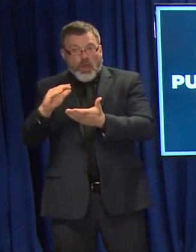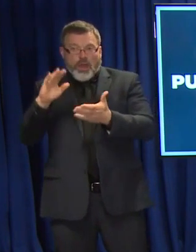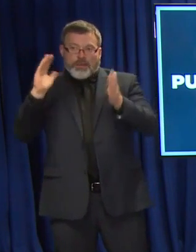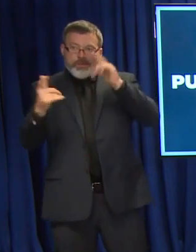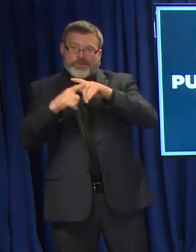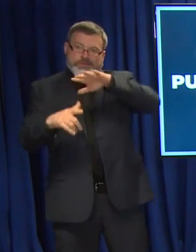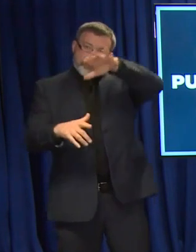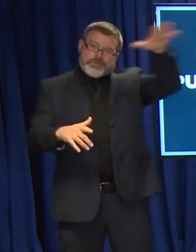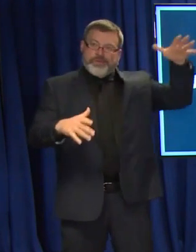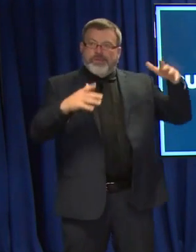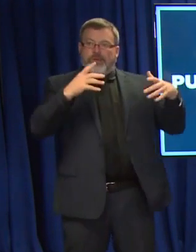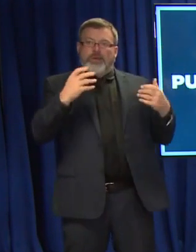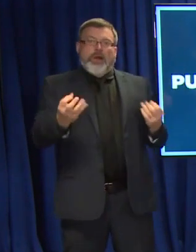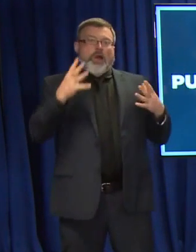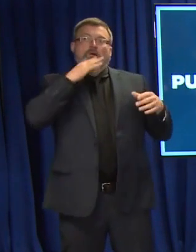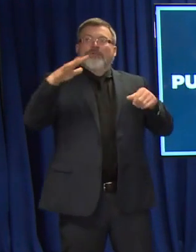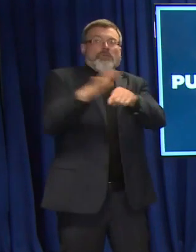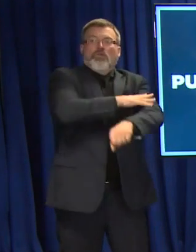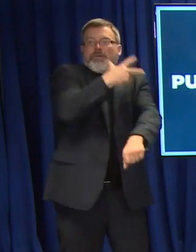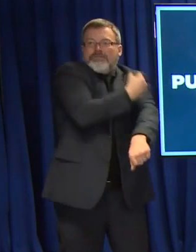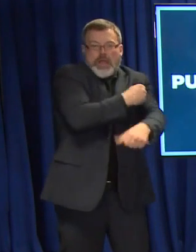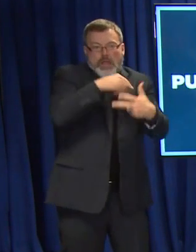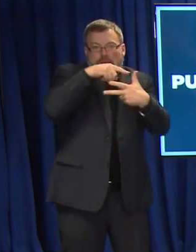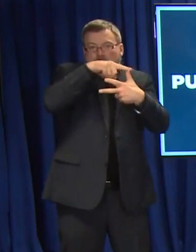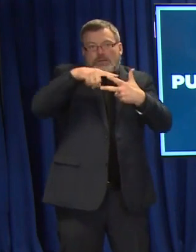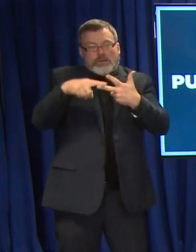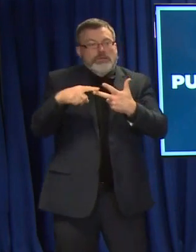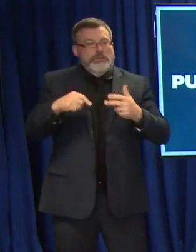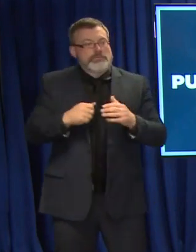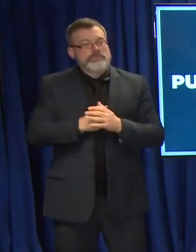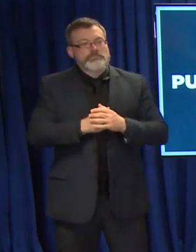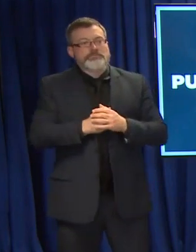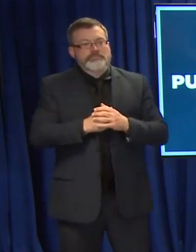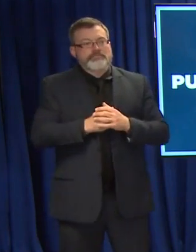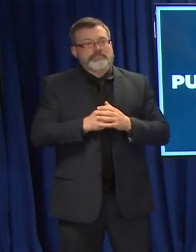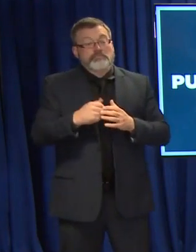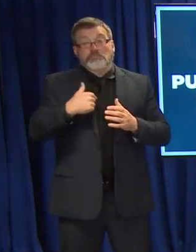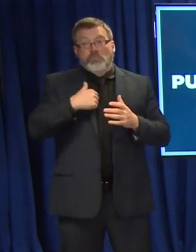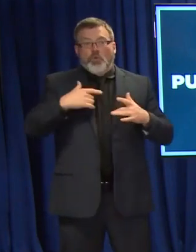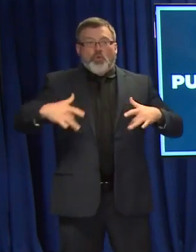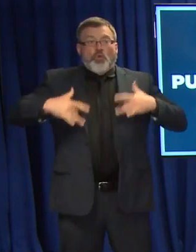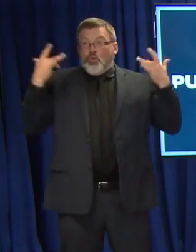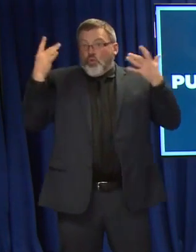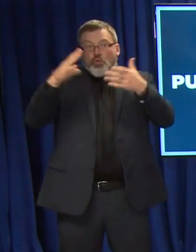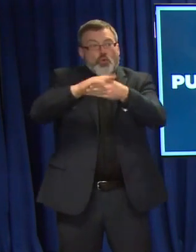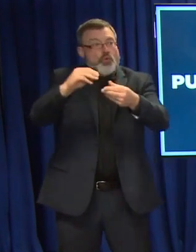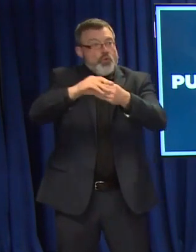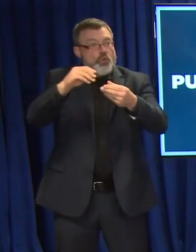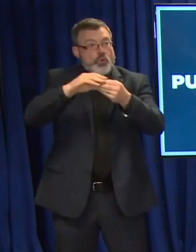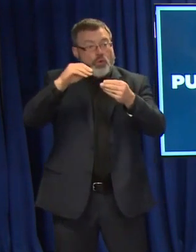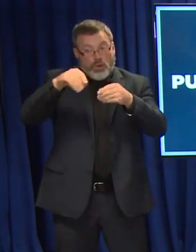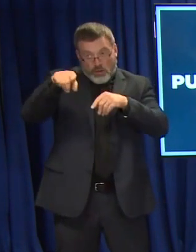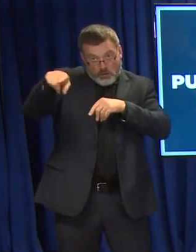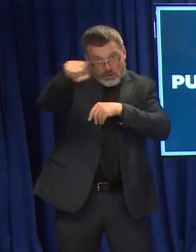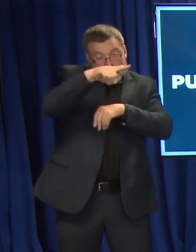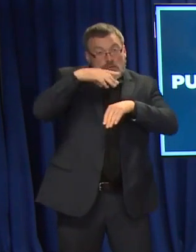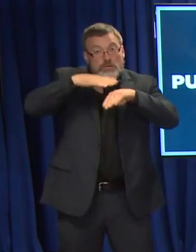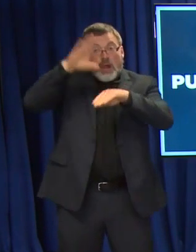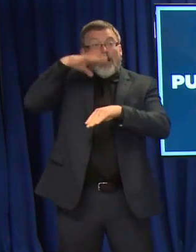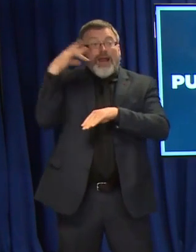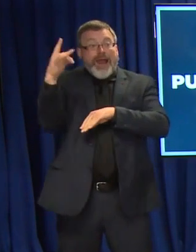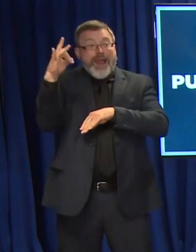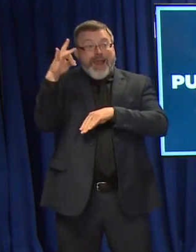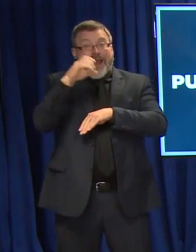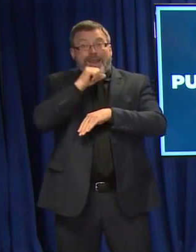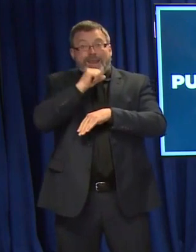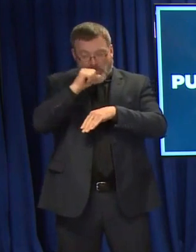I am pleased to say though that booster doses are now available for people who are 18 years of age and older including people